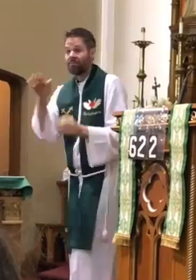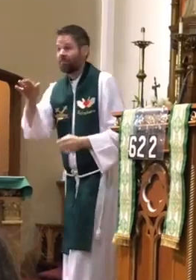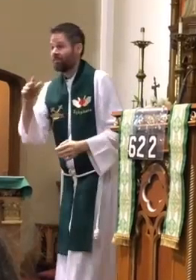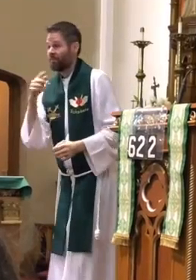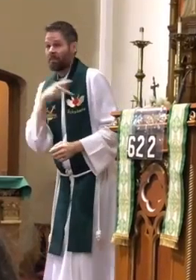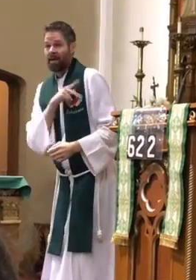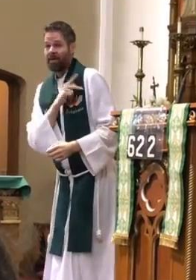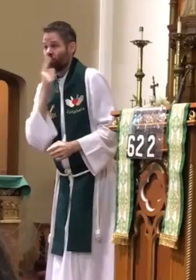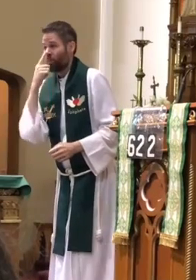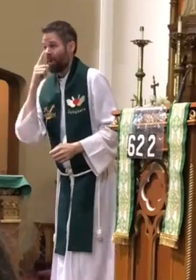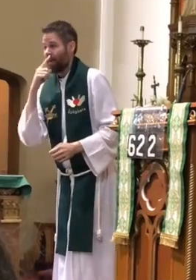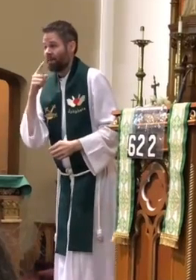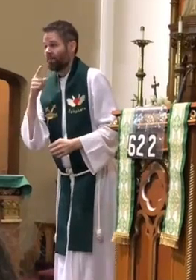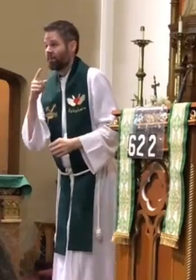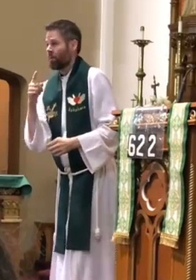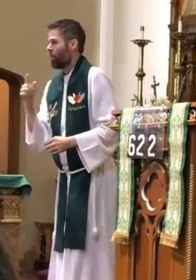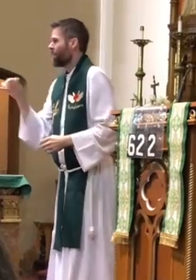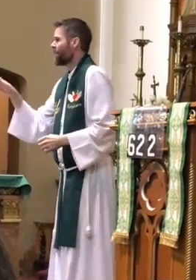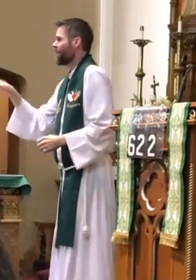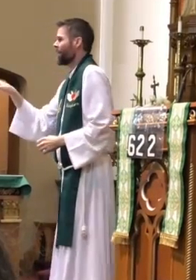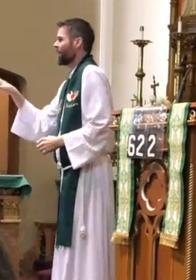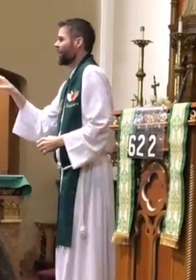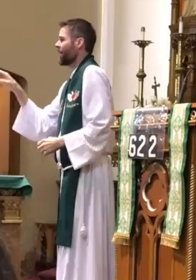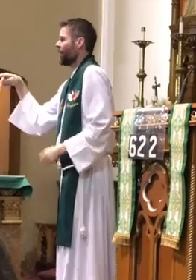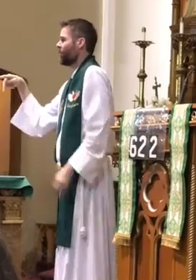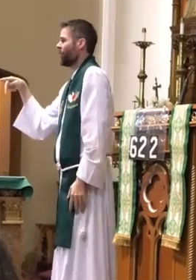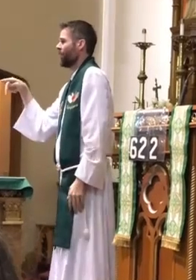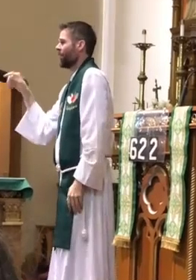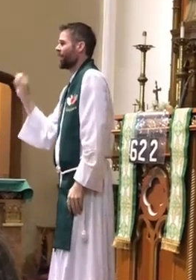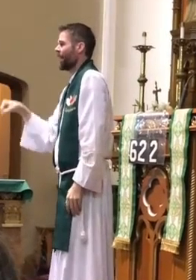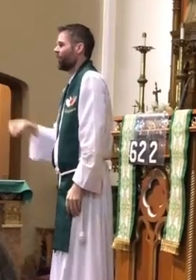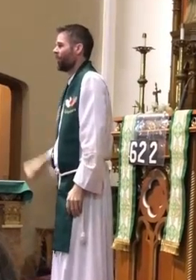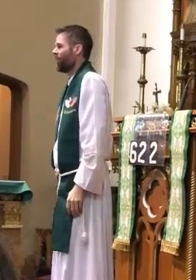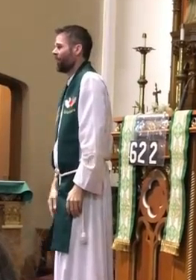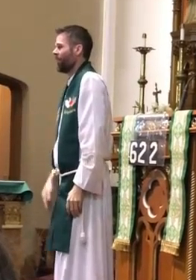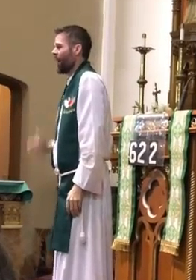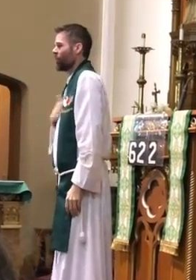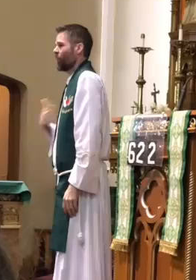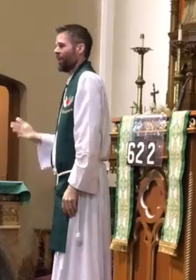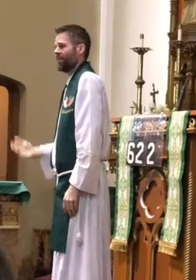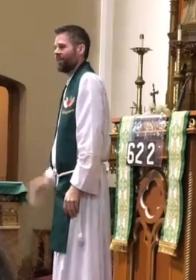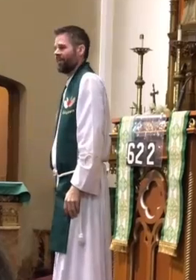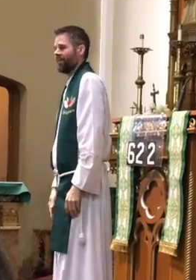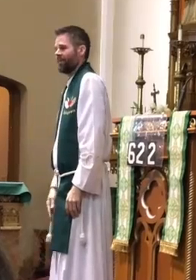If I ask Patty to do something, would you mind doing this? Yes. Her answer was always, yep.